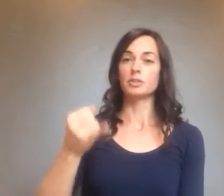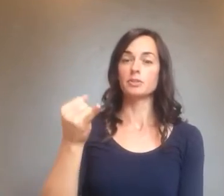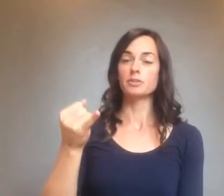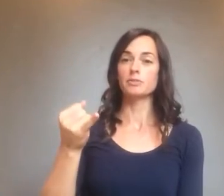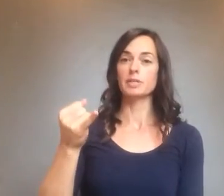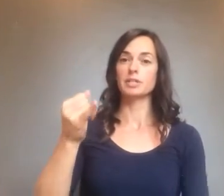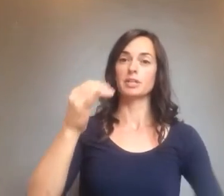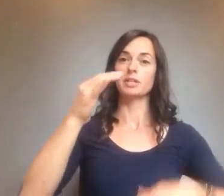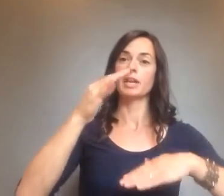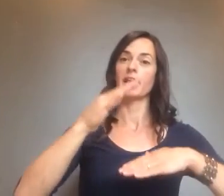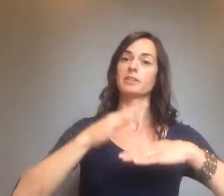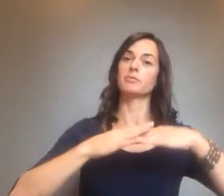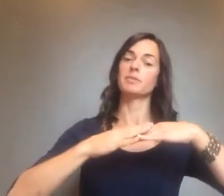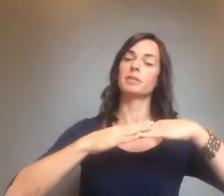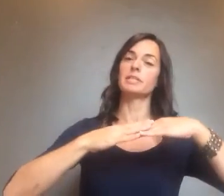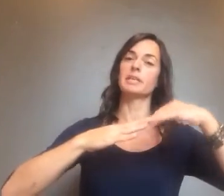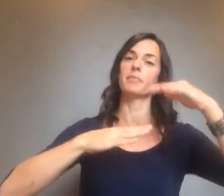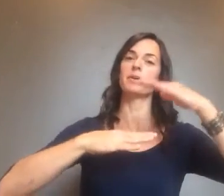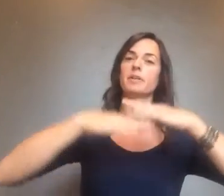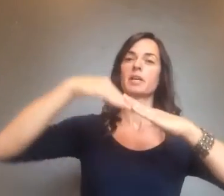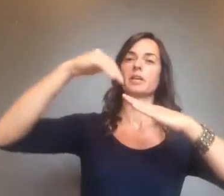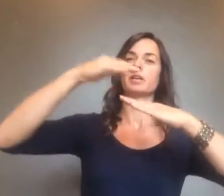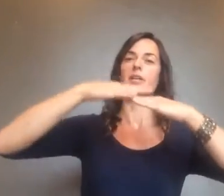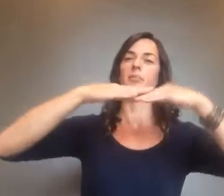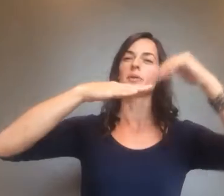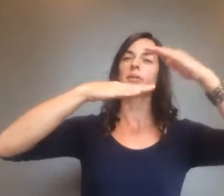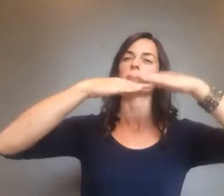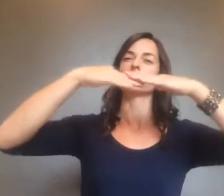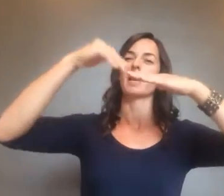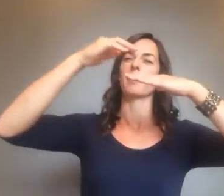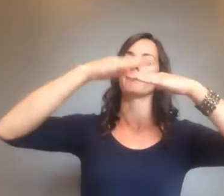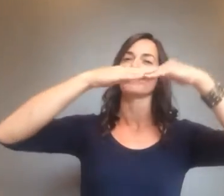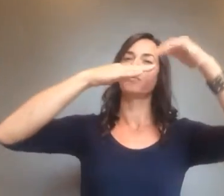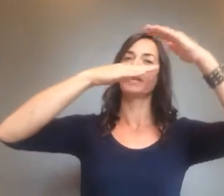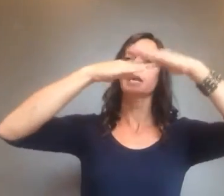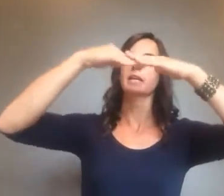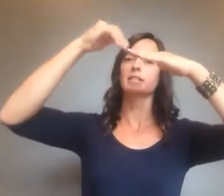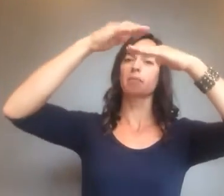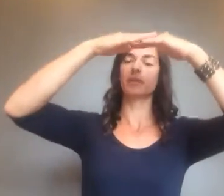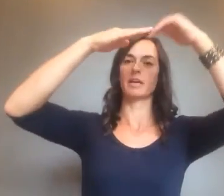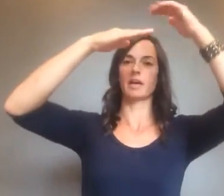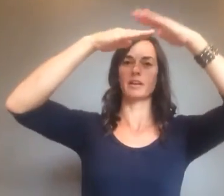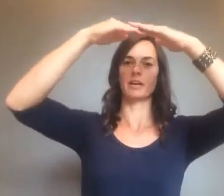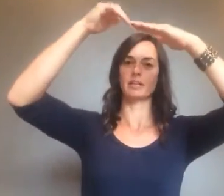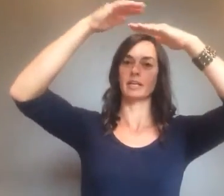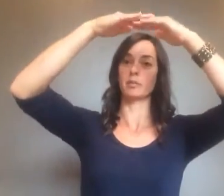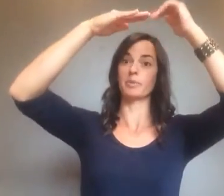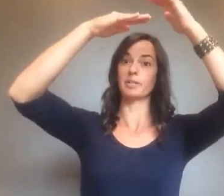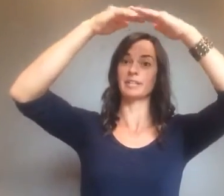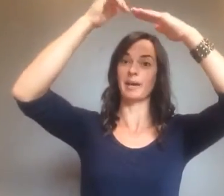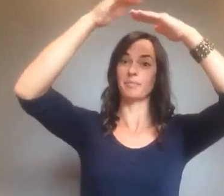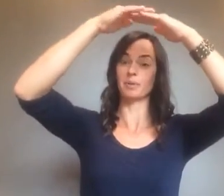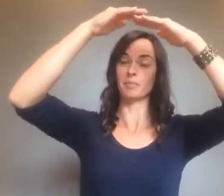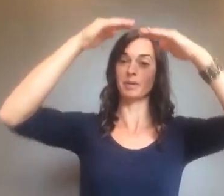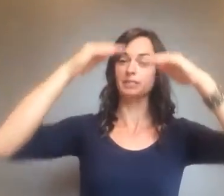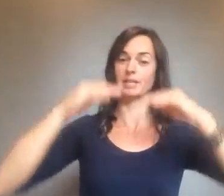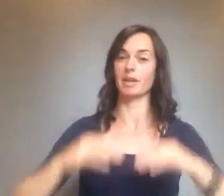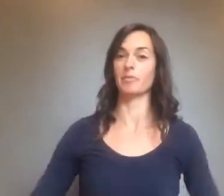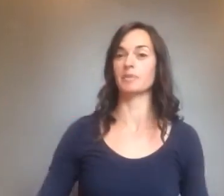Jews return, and to rebuild the temple, you're going to put one hand on top of that other, like you're building up, putting bricks on top of